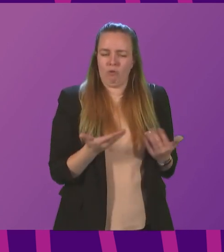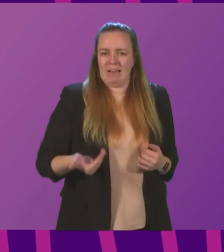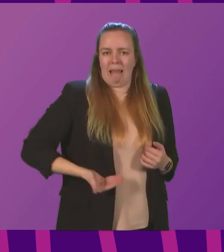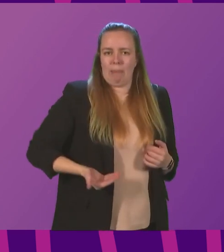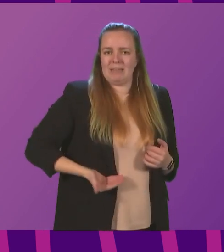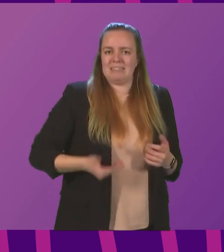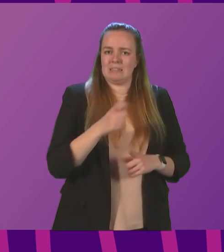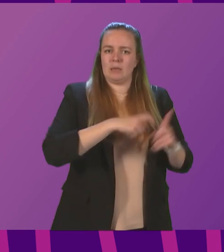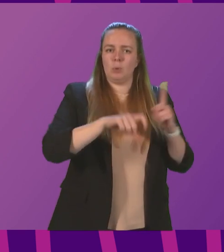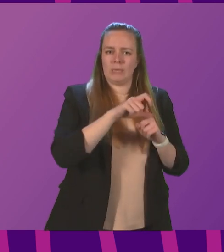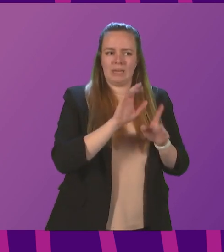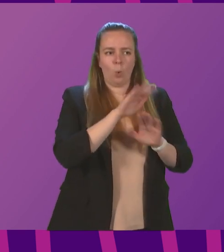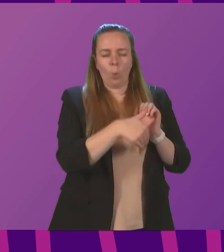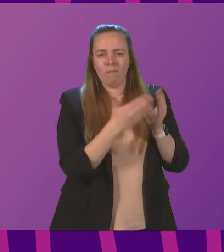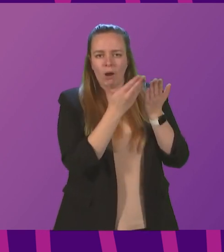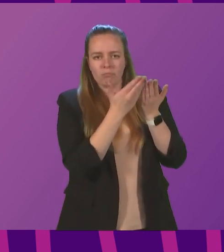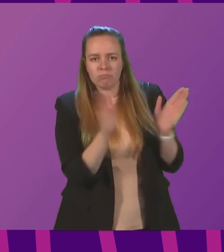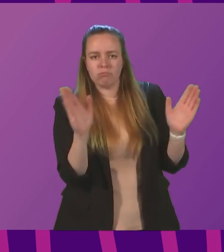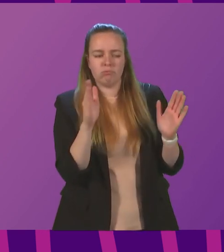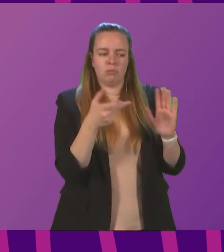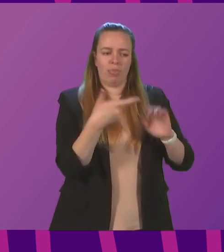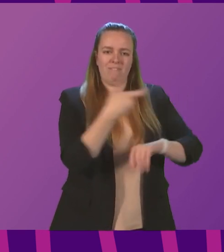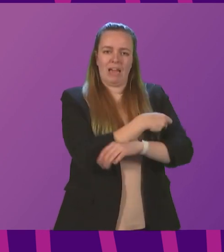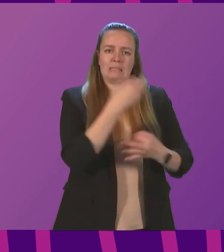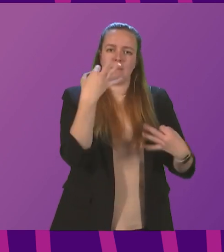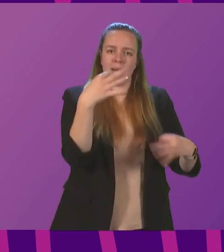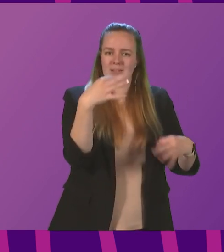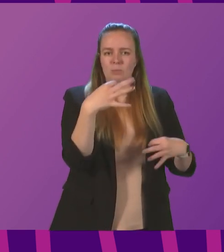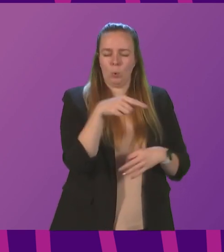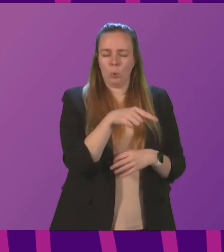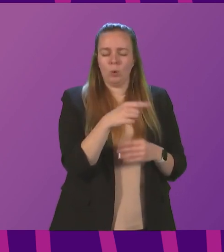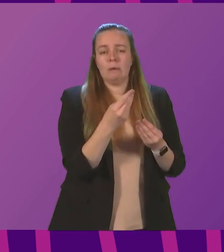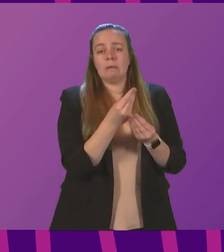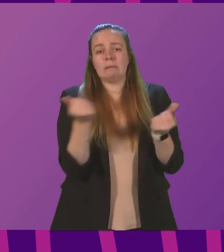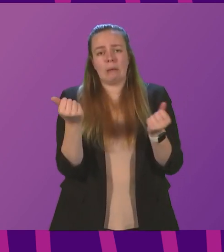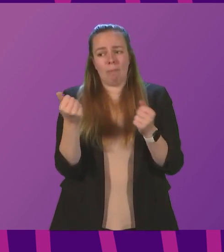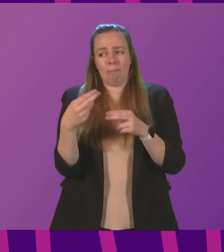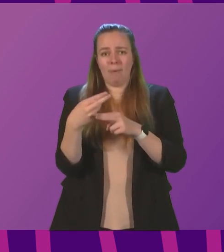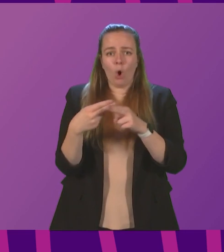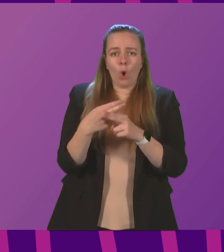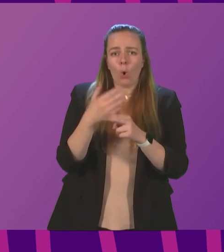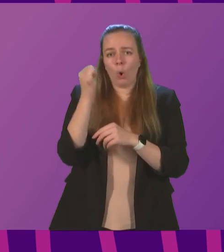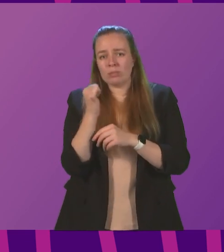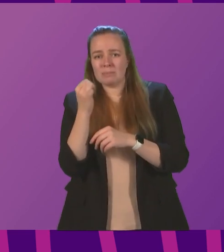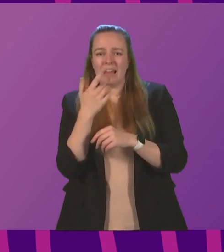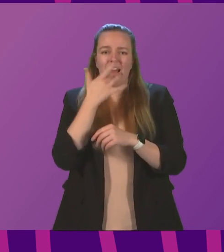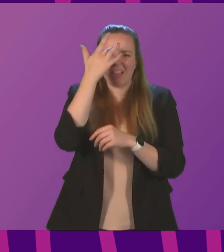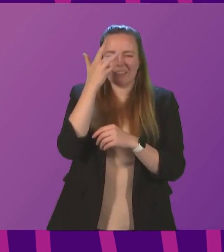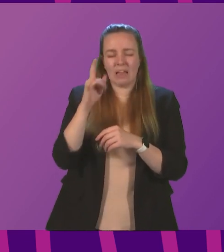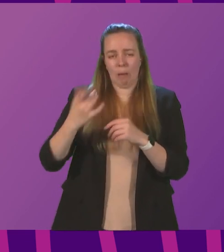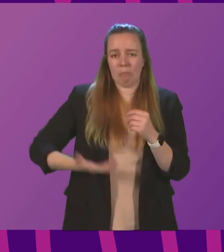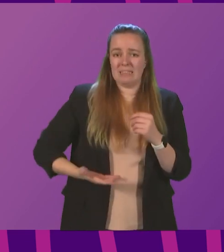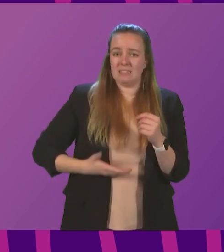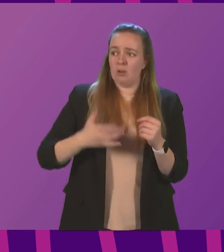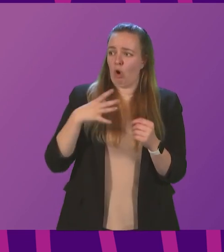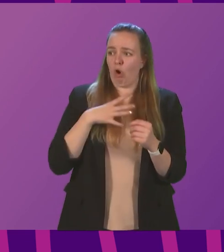community about any extension of the vaccine passport scheme, when some hospitality businesses are already reporting